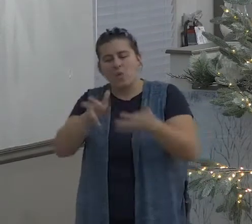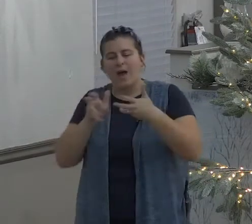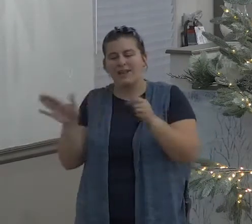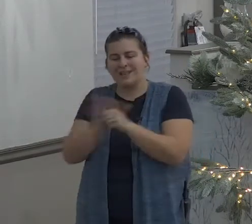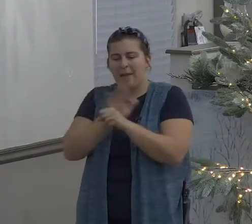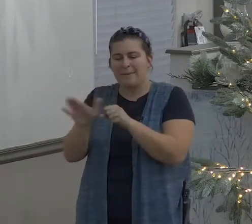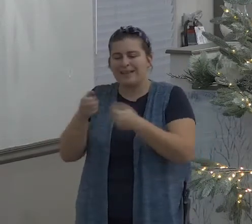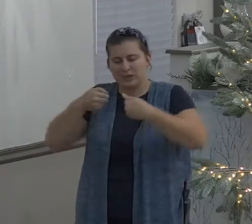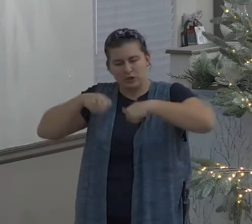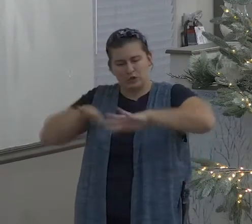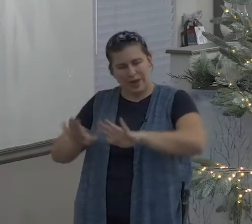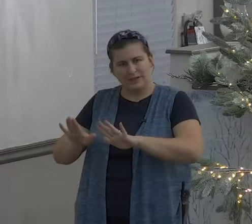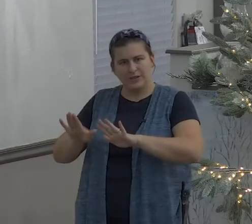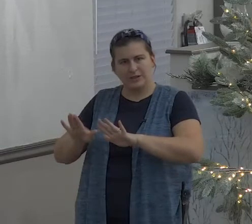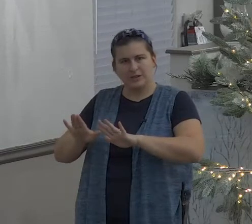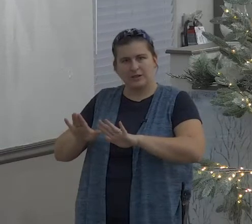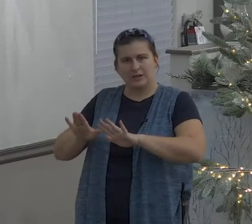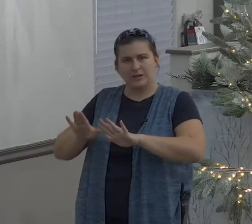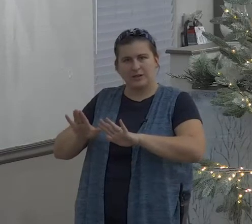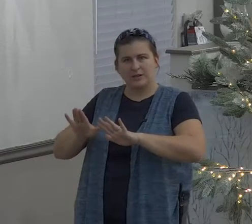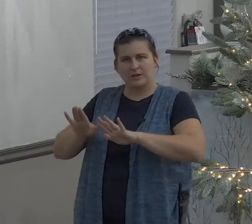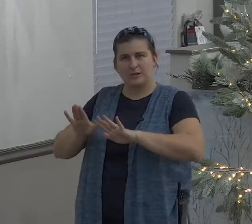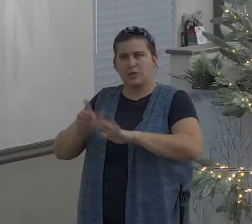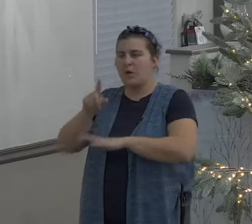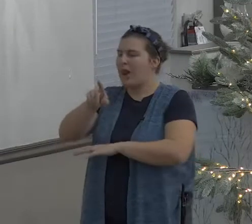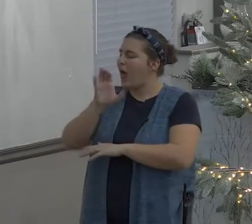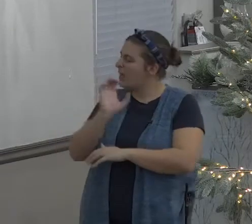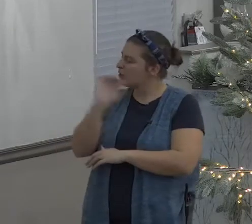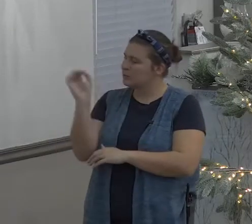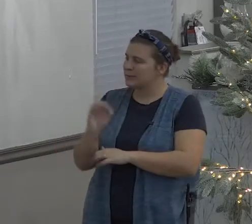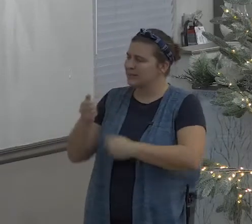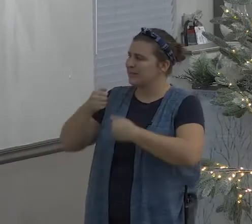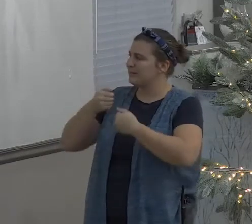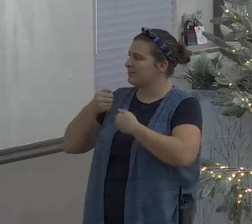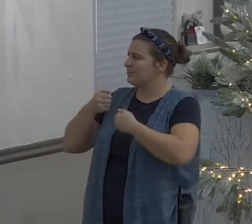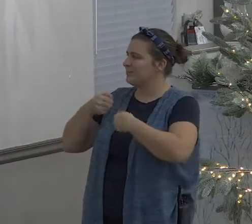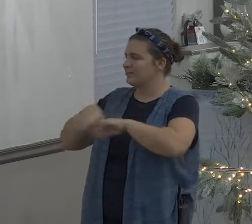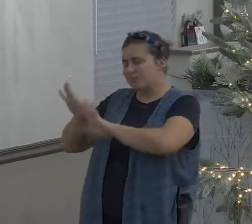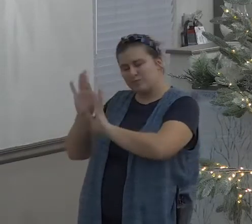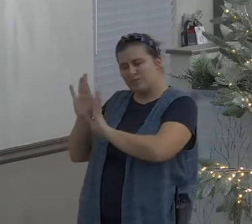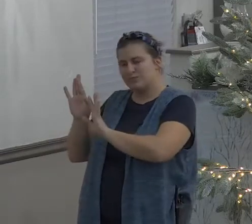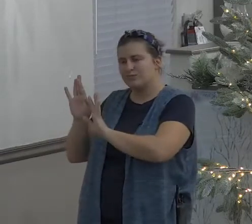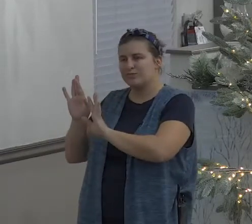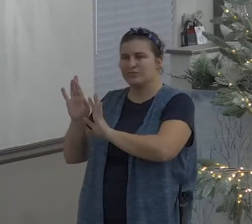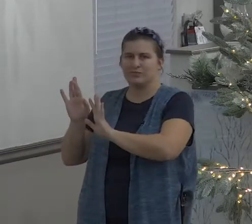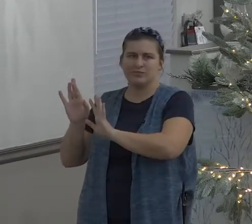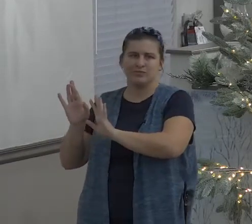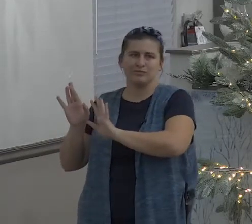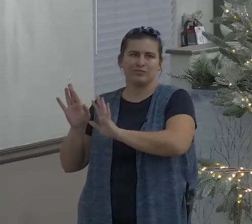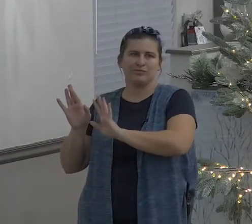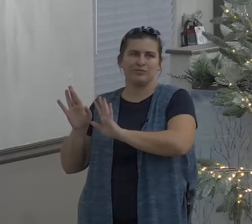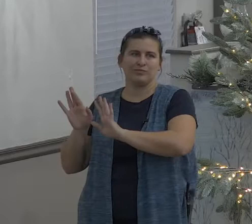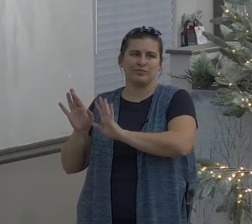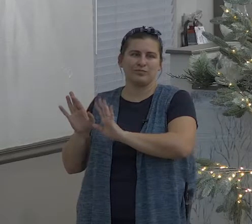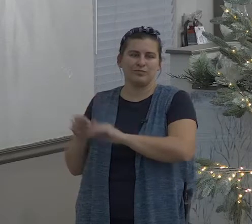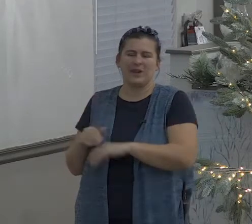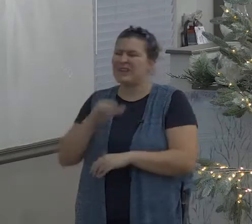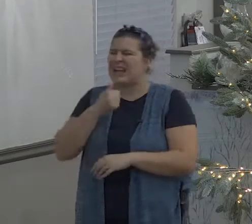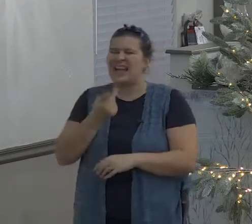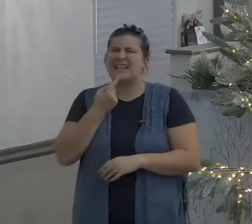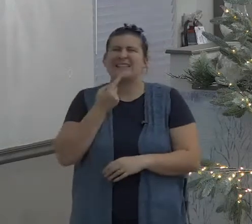when God's people want to want to absolutely